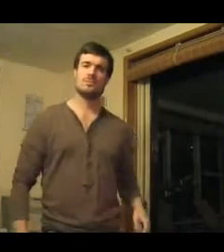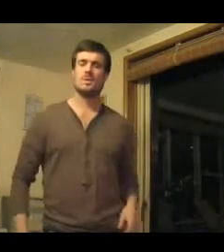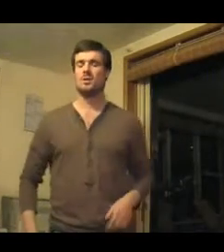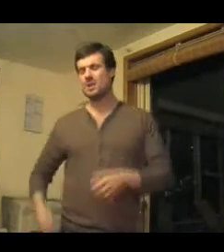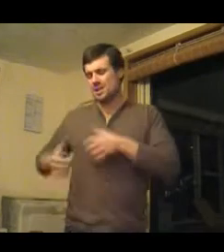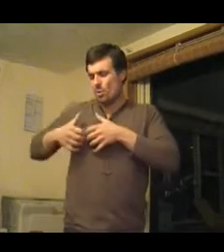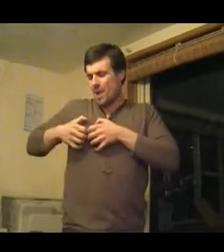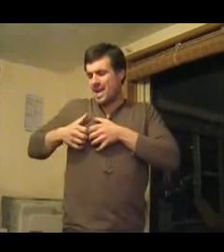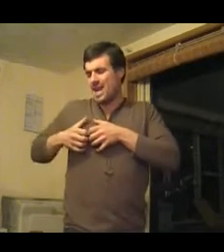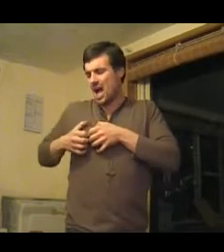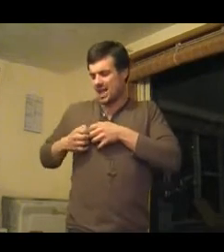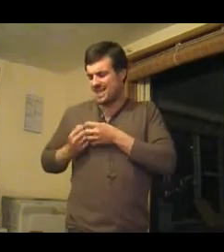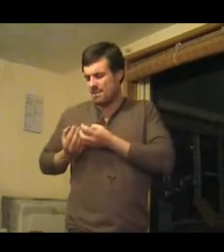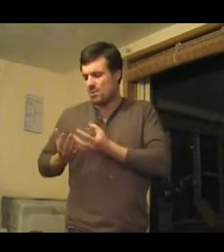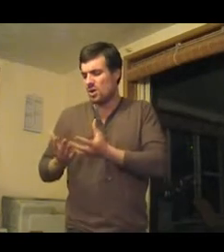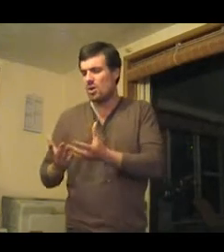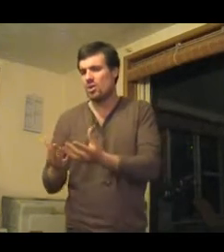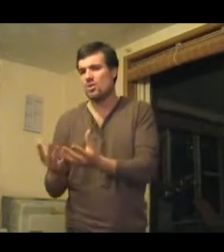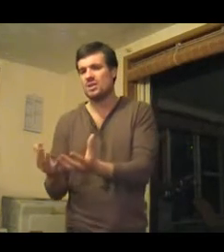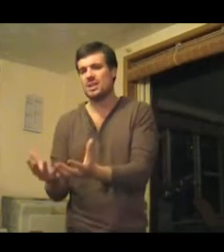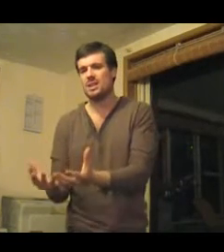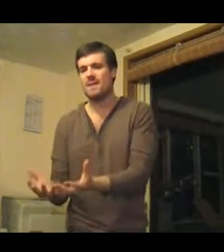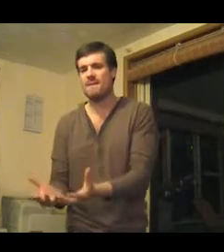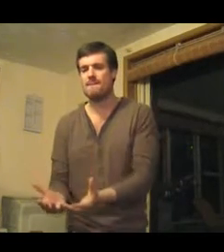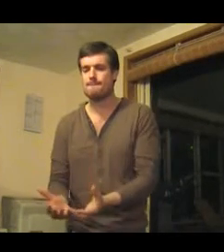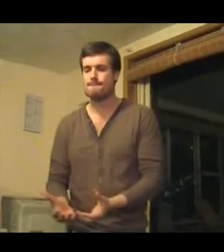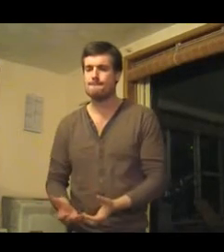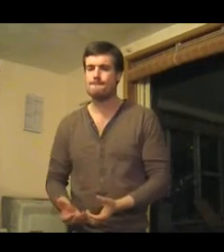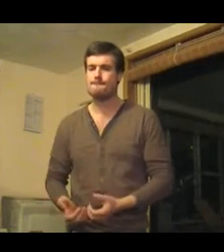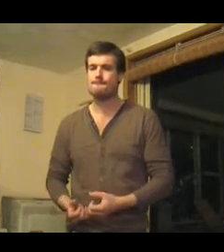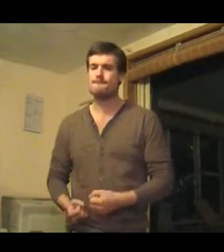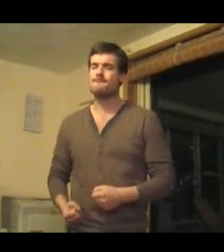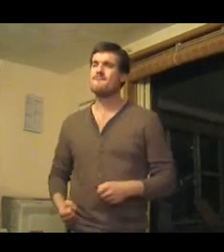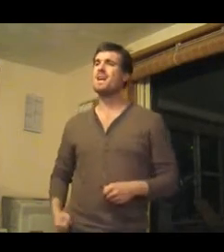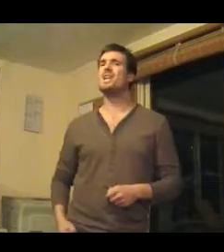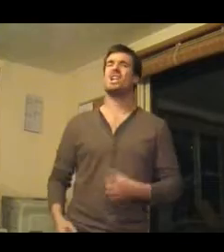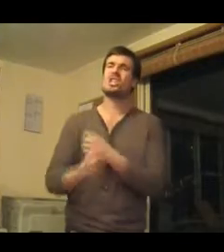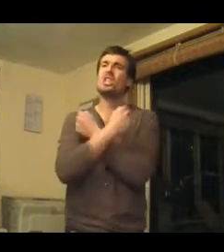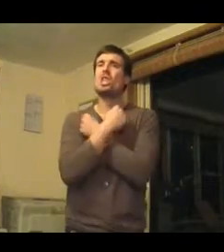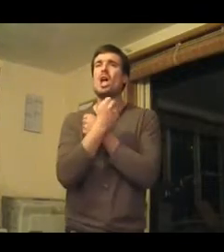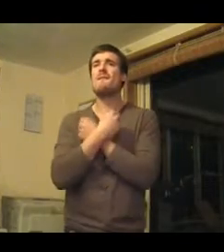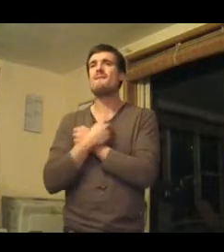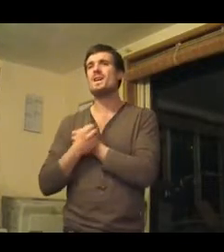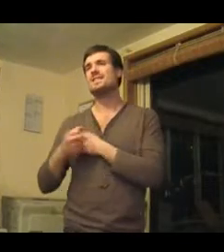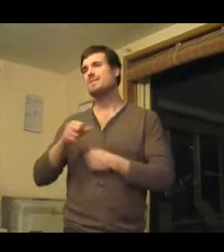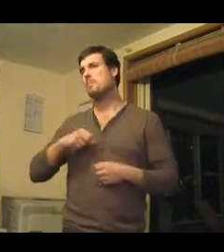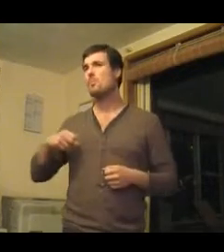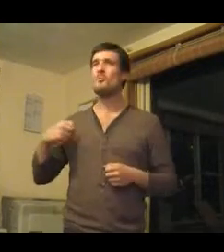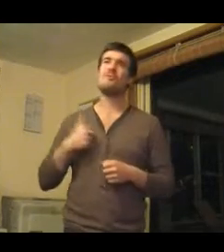Too Many Hearts Are Broken A Lover's Promise Never Came With A